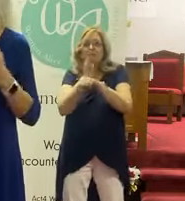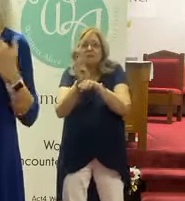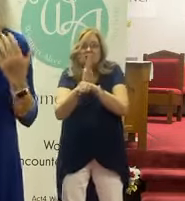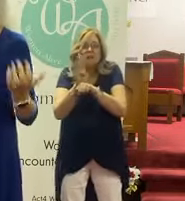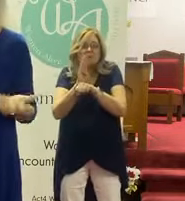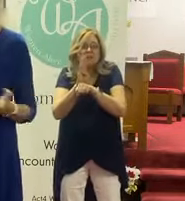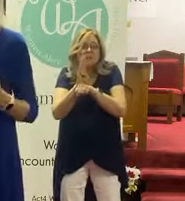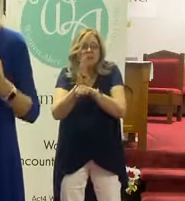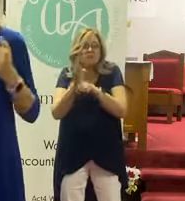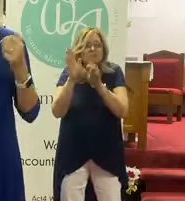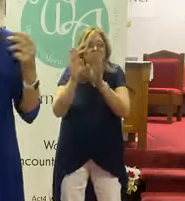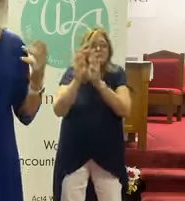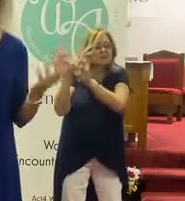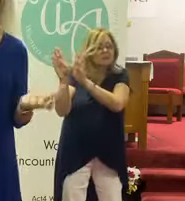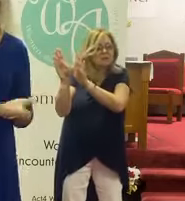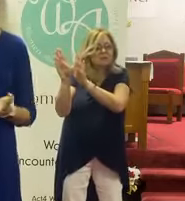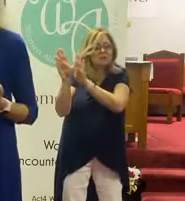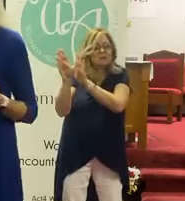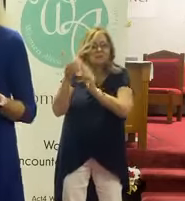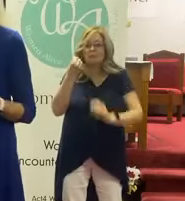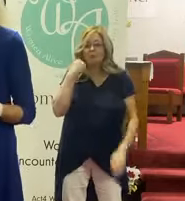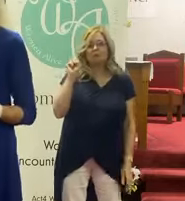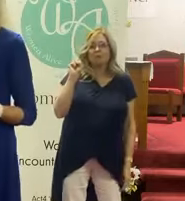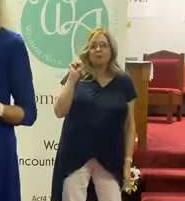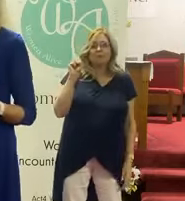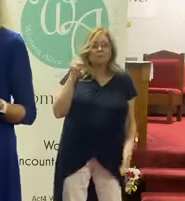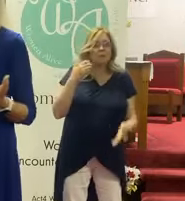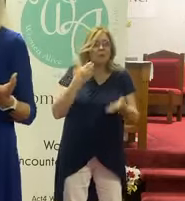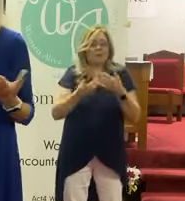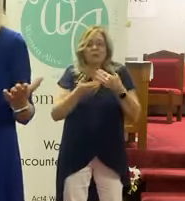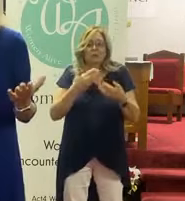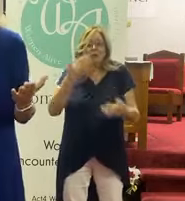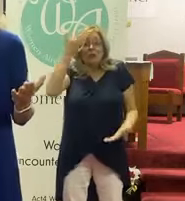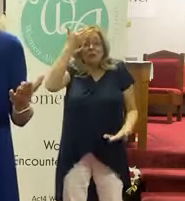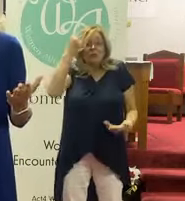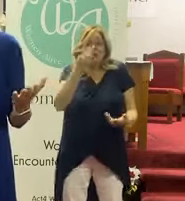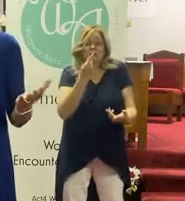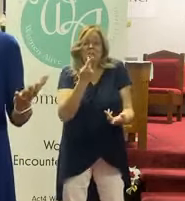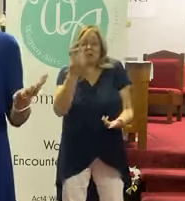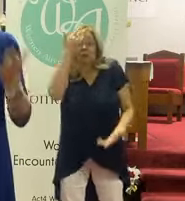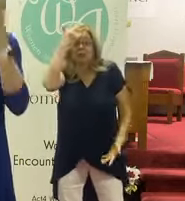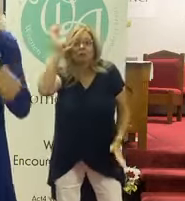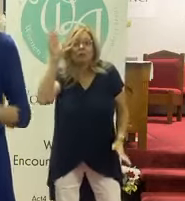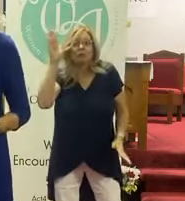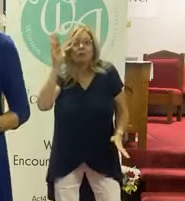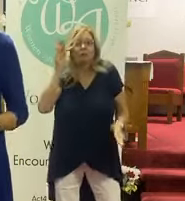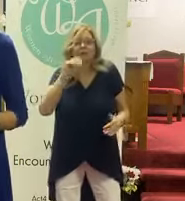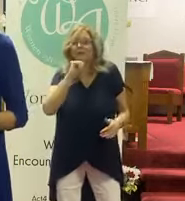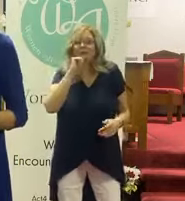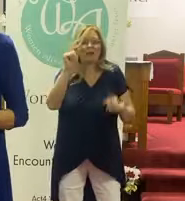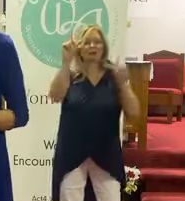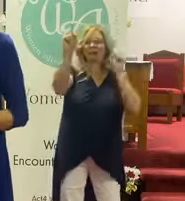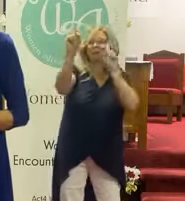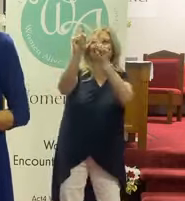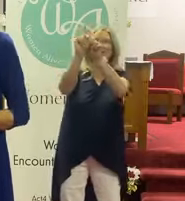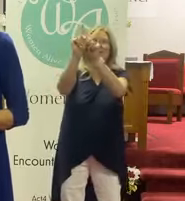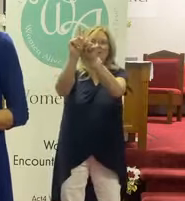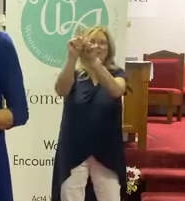sidetracked or distracted or in rebellion or whatever. And we don't know that we're out of alignment with God.